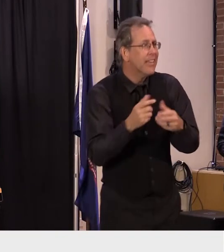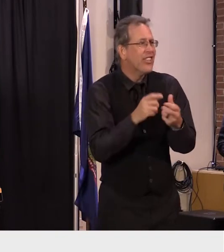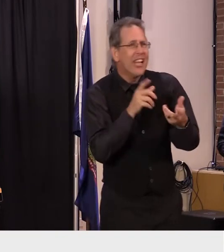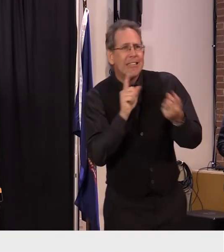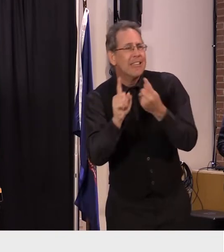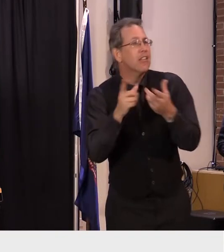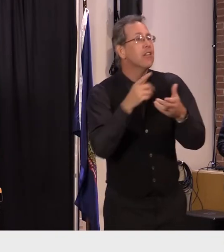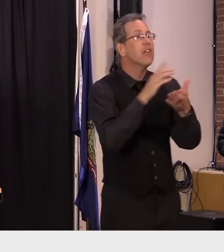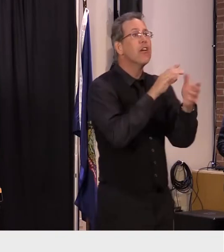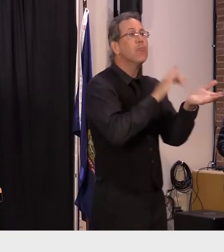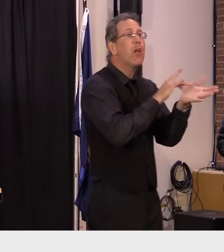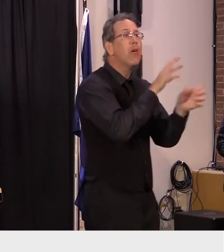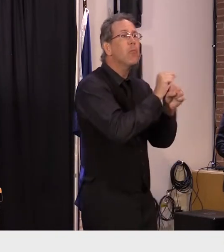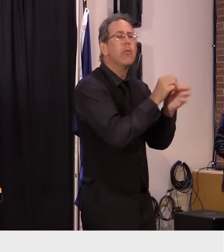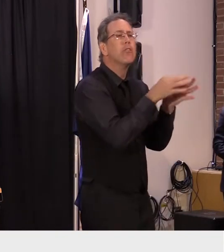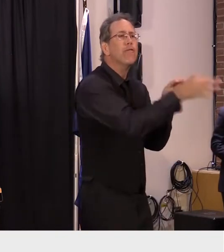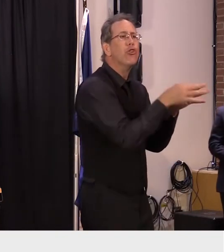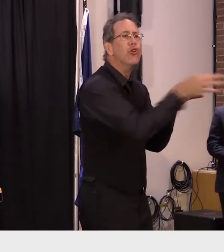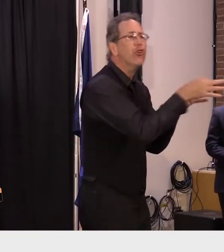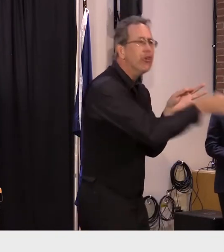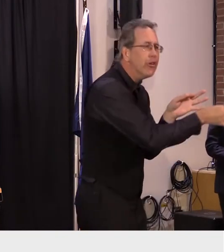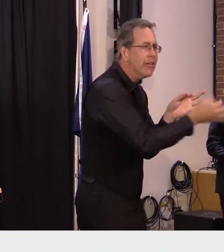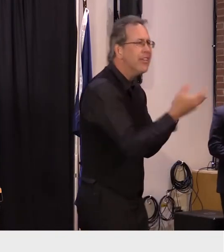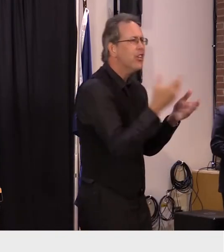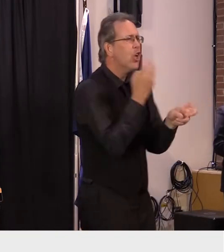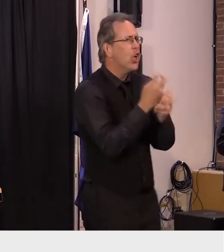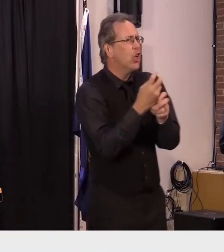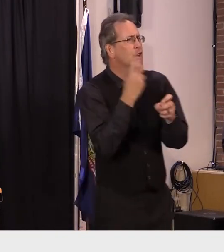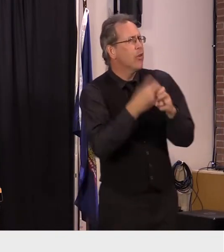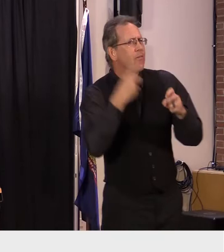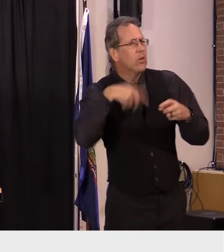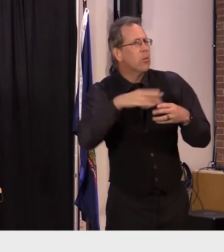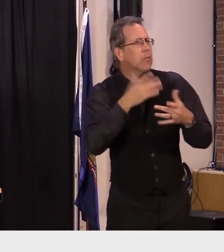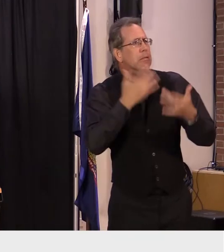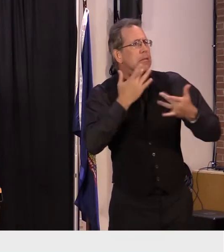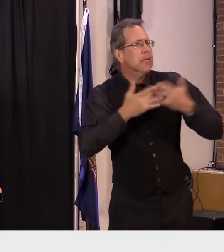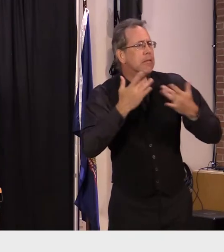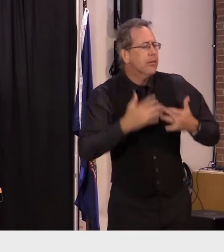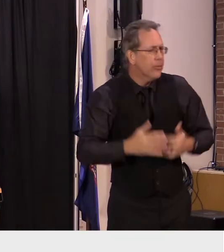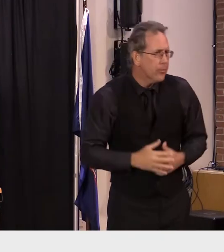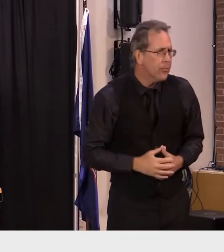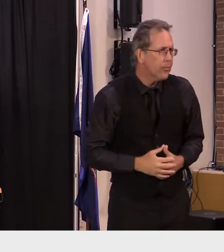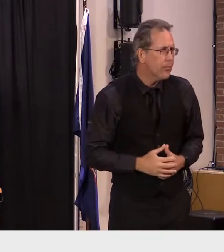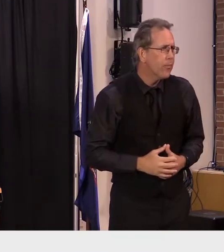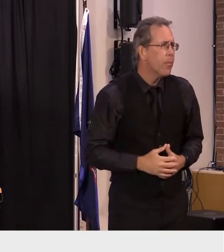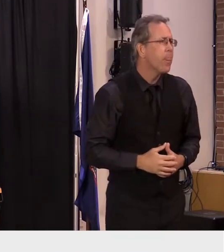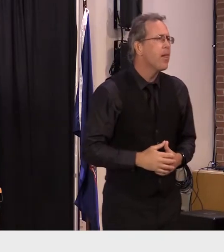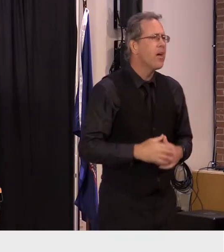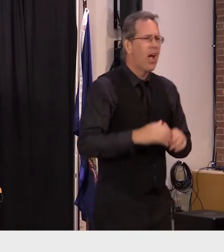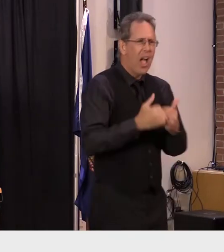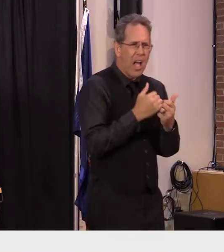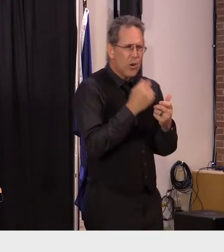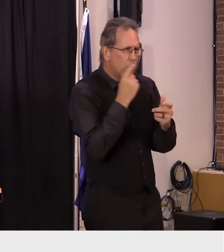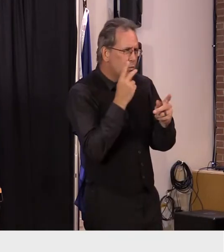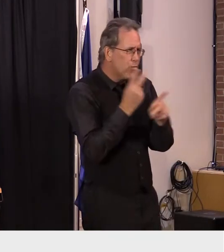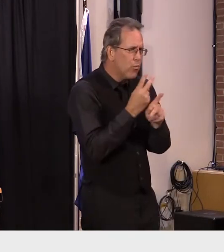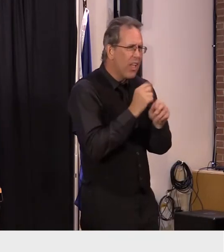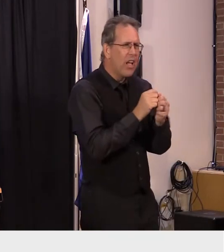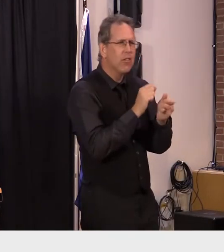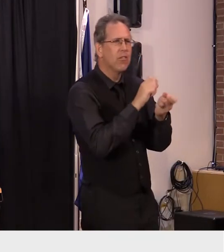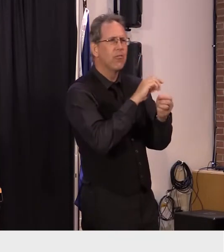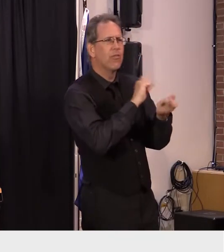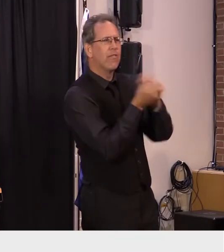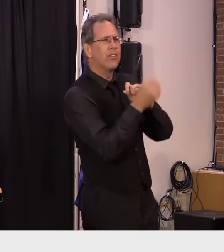difficult to overcome but we need to do whatever we can to reverse these impacts secretary